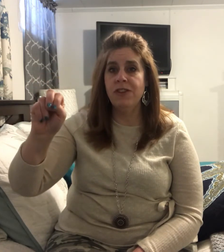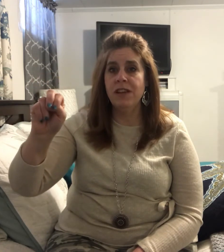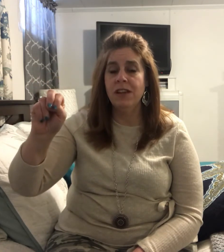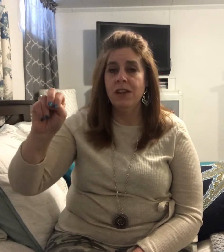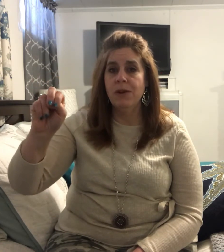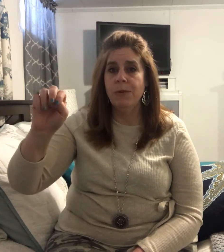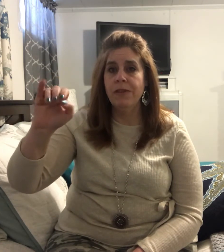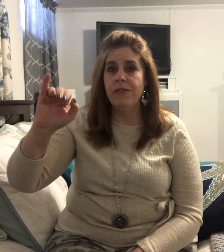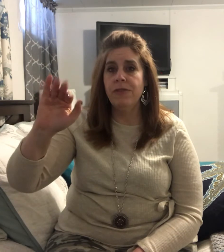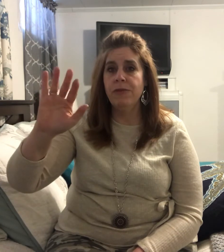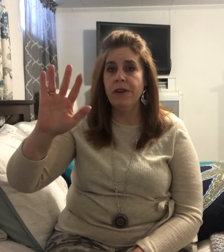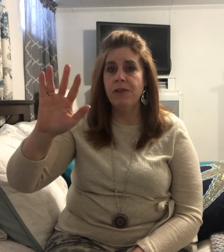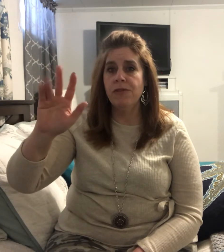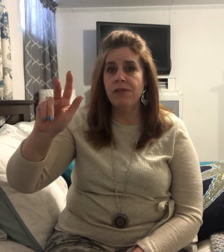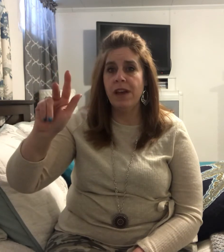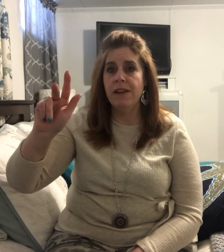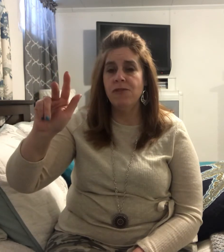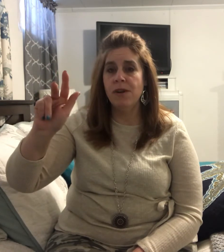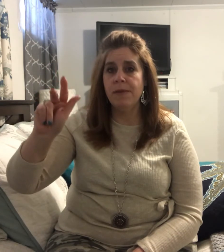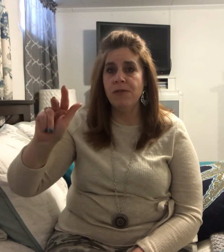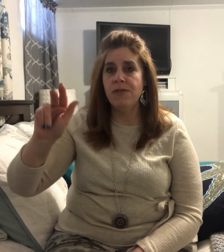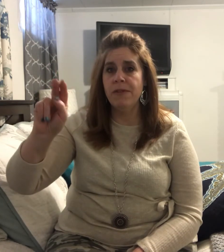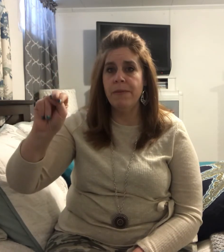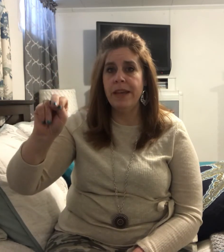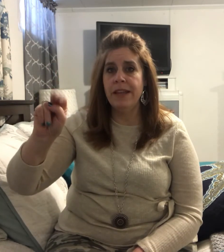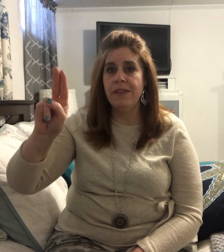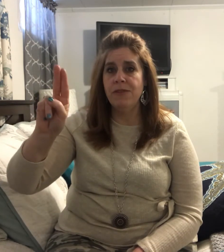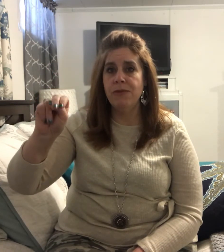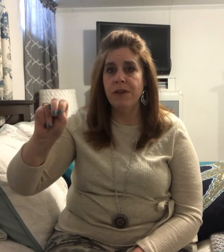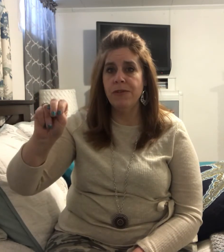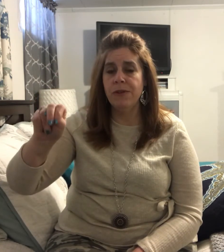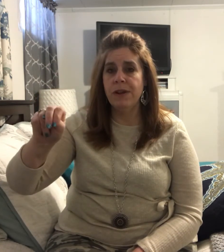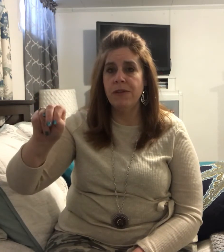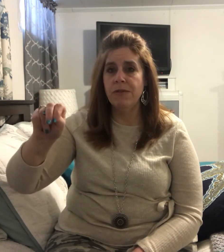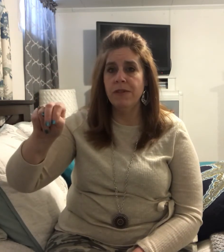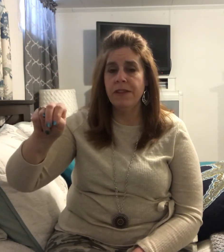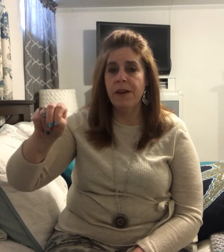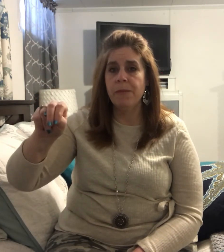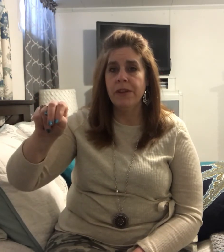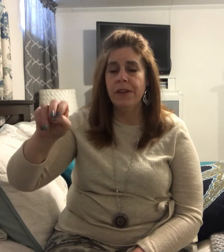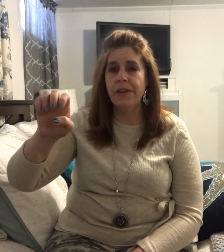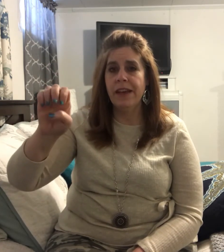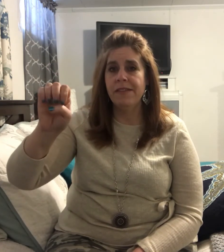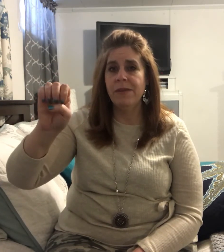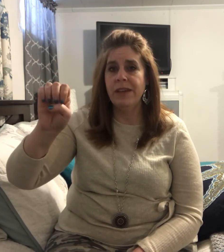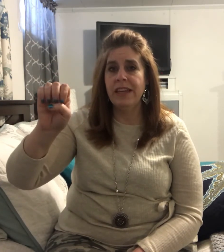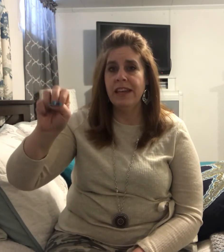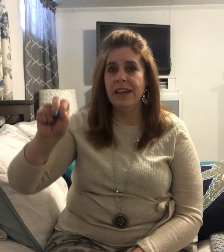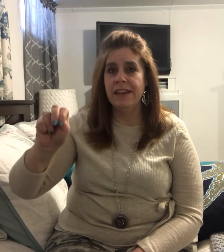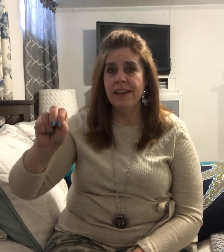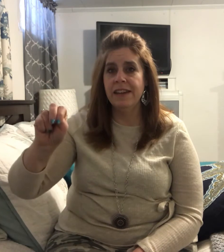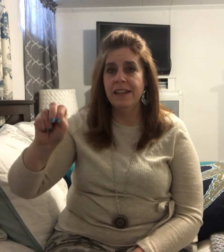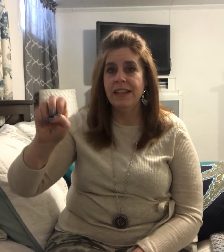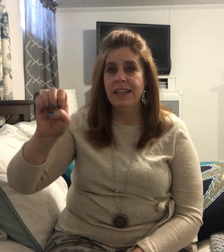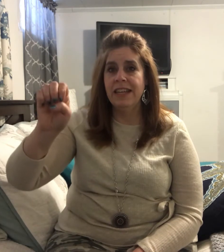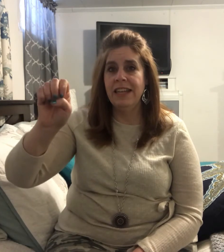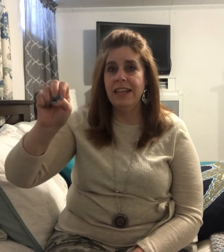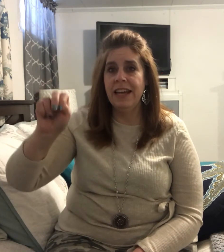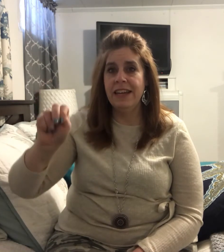where these two fingers kind of drop down just a bit and these two fingers go down over the thumb. Okay. So E N. E N.